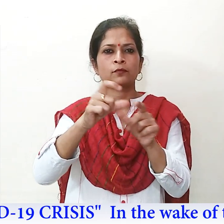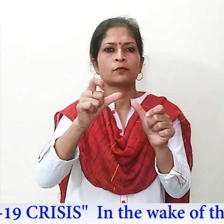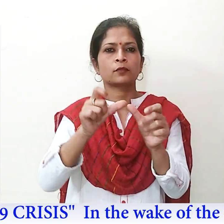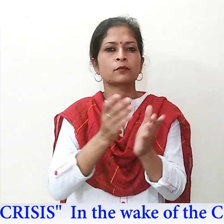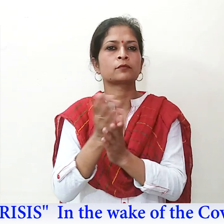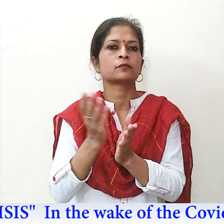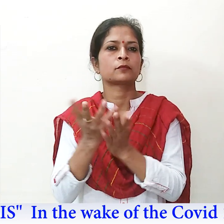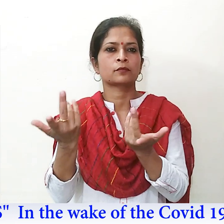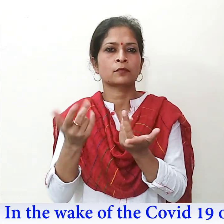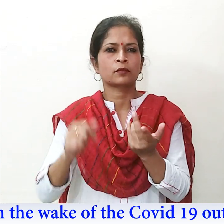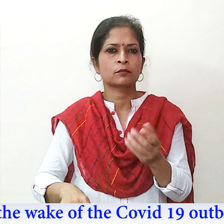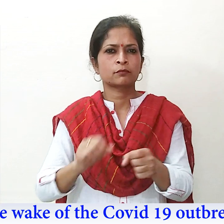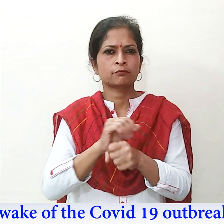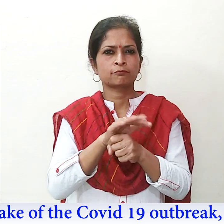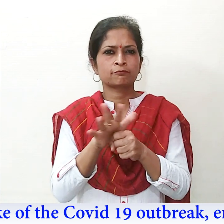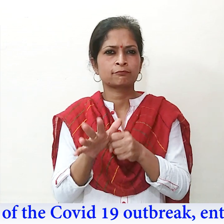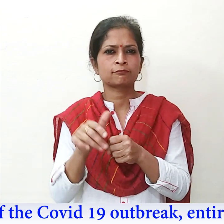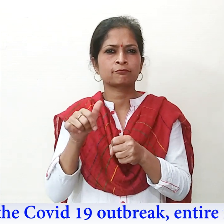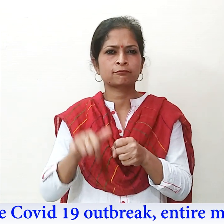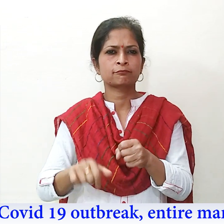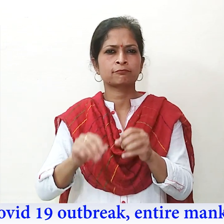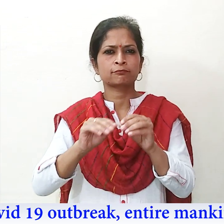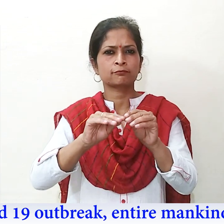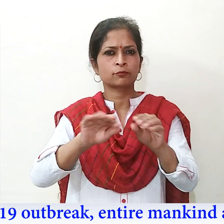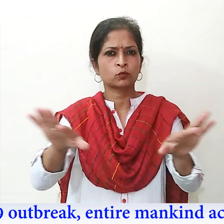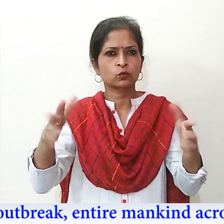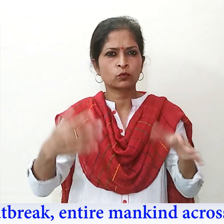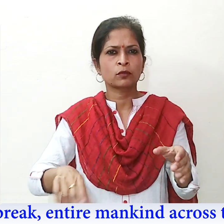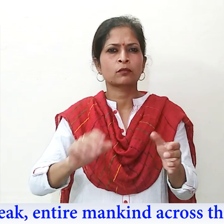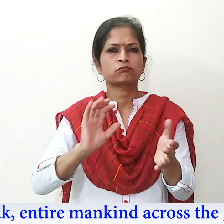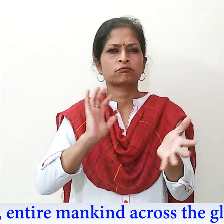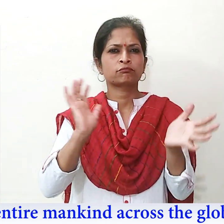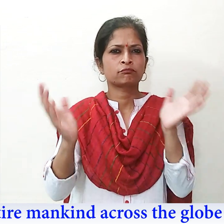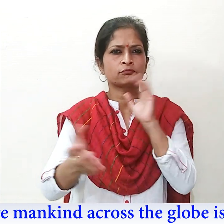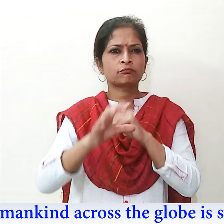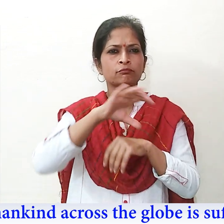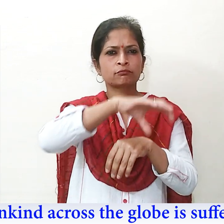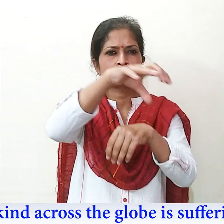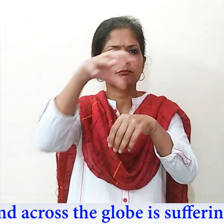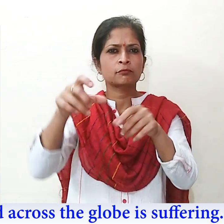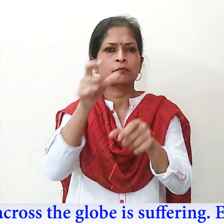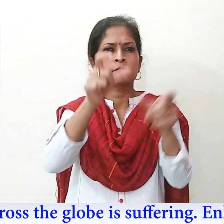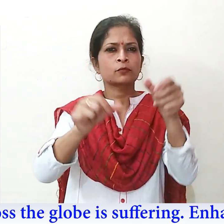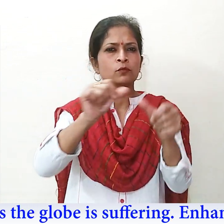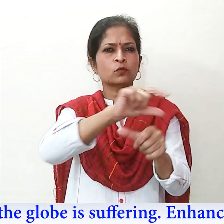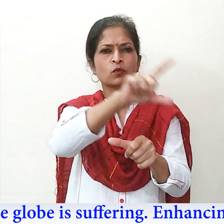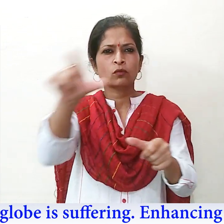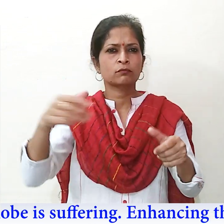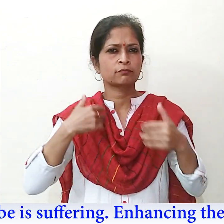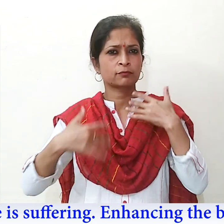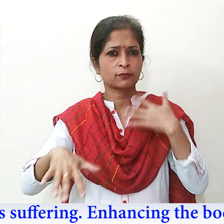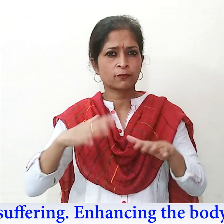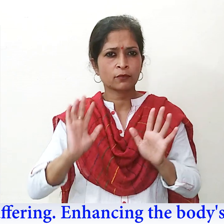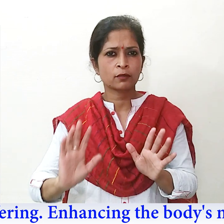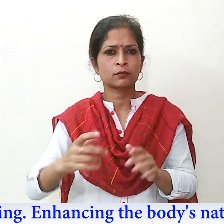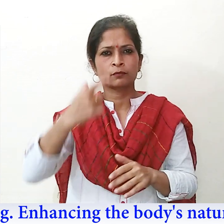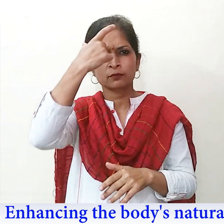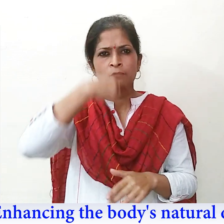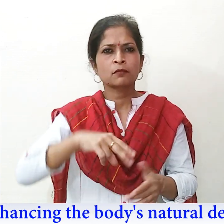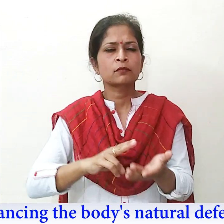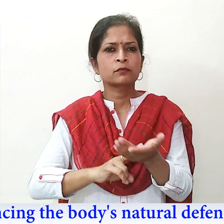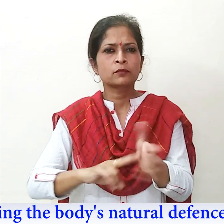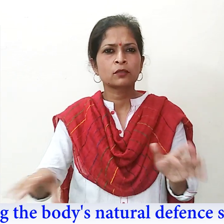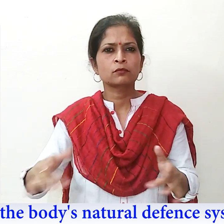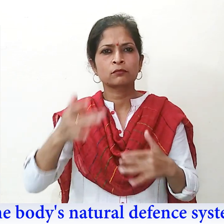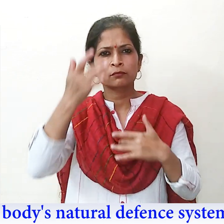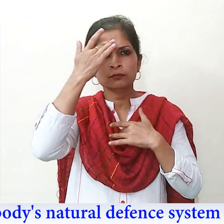the wake of the COVID-19 outbreak, entire mankind across the globe is suffering. Enhancing the body's natural